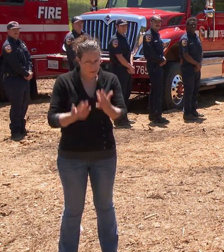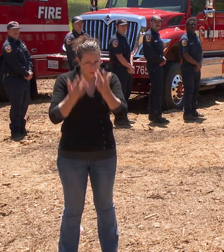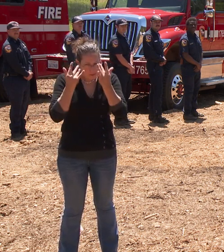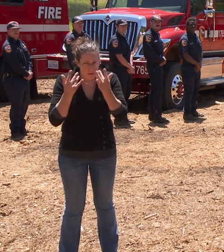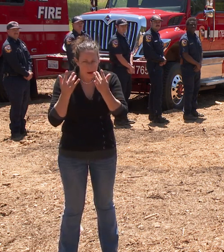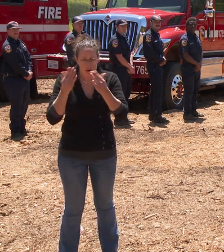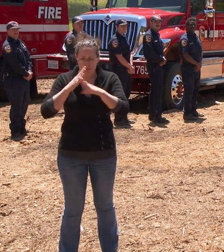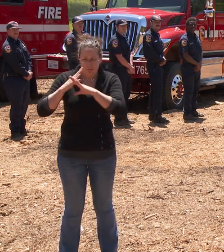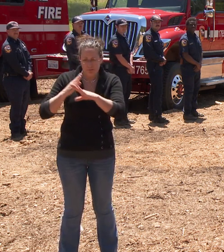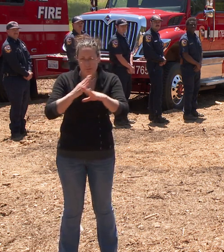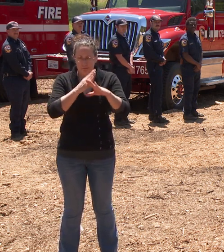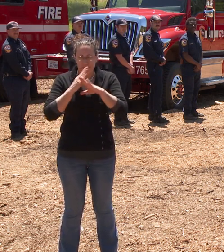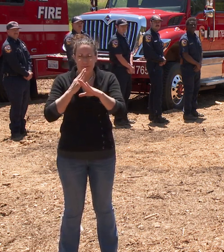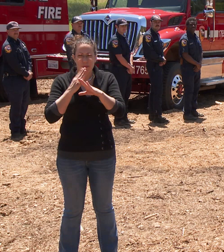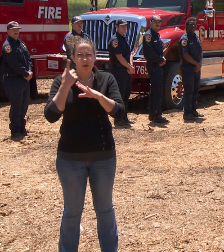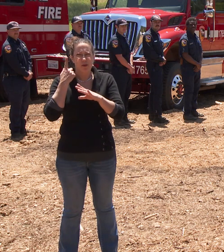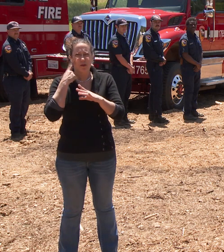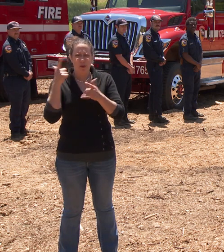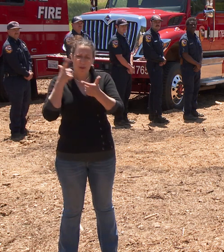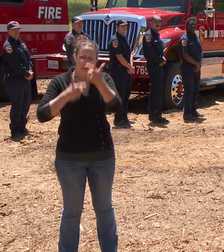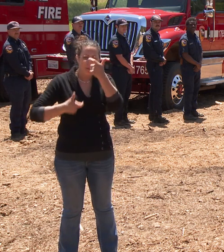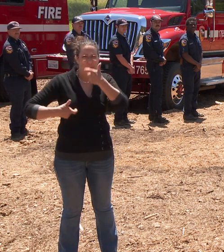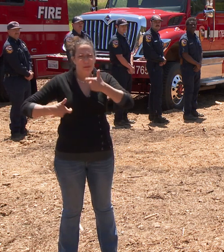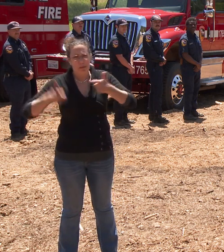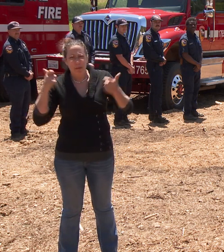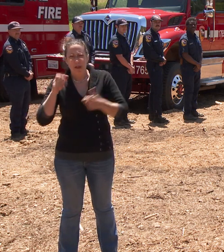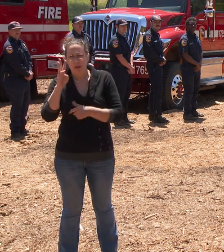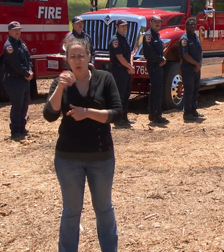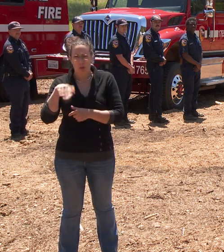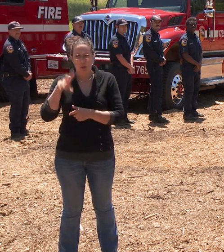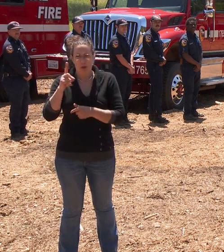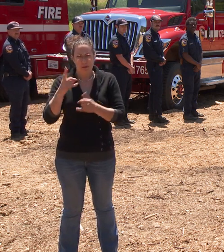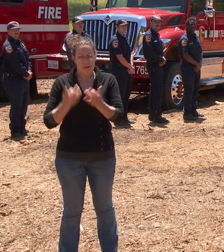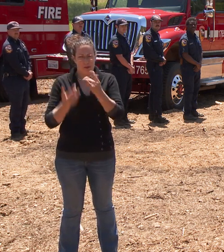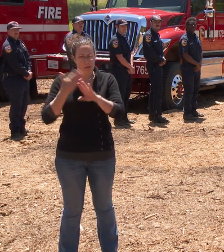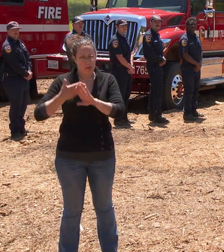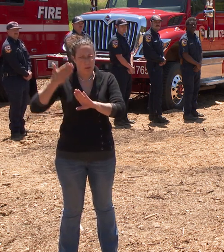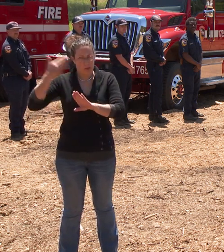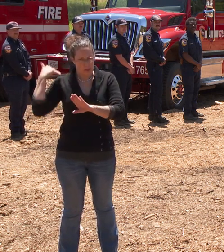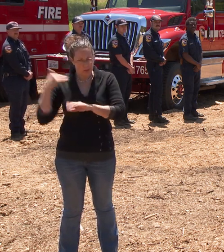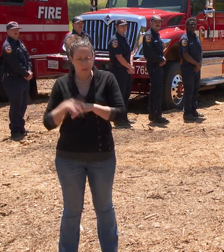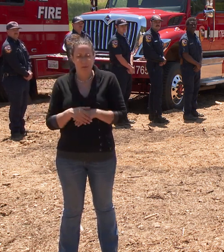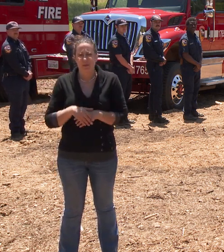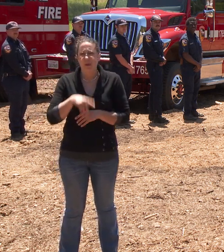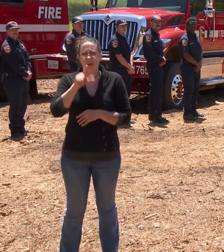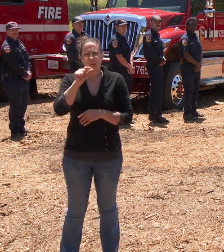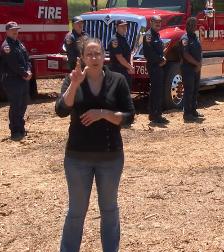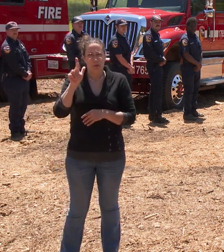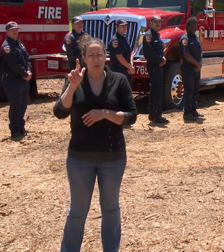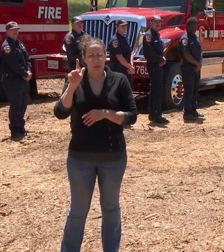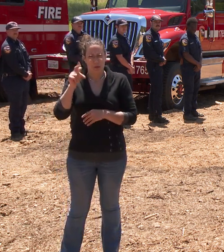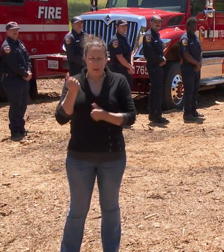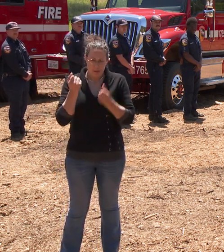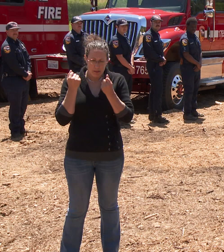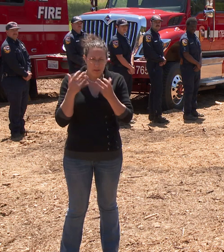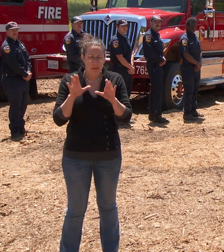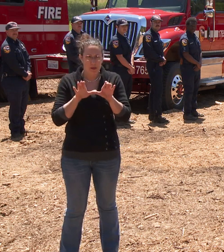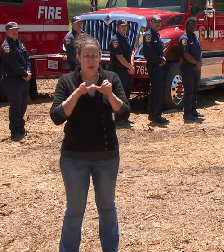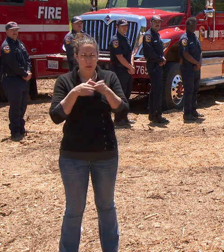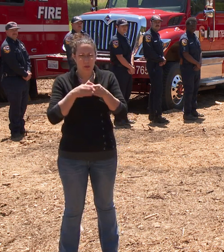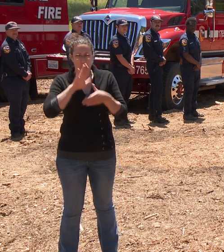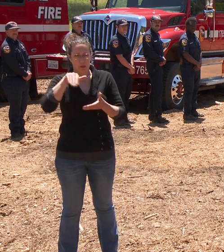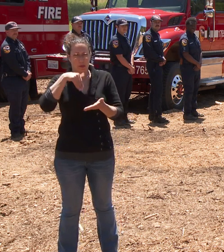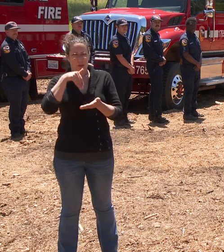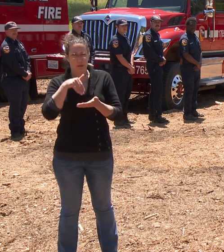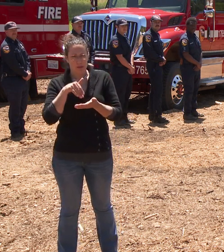we have historically been battling major wildfires. In 2023 multiple Cal Fire units including right